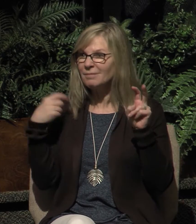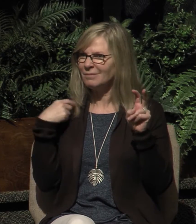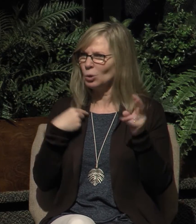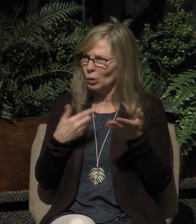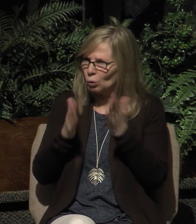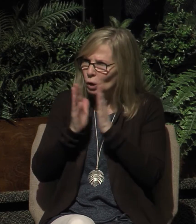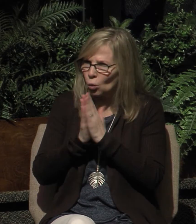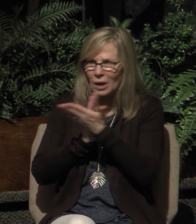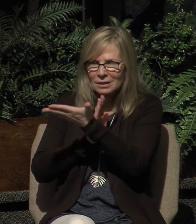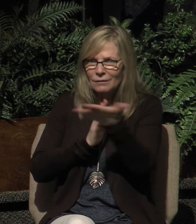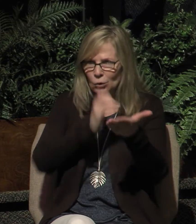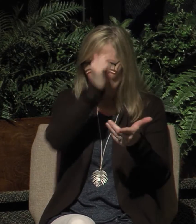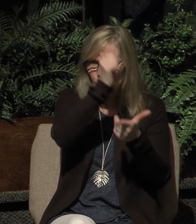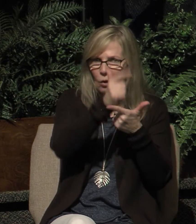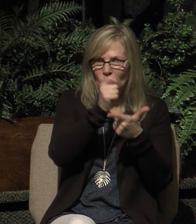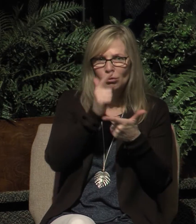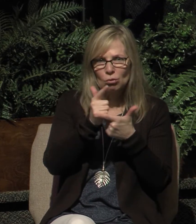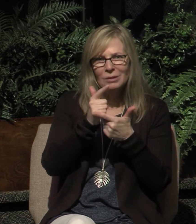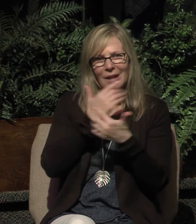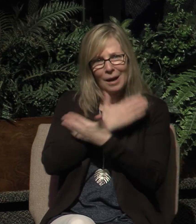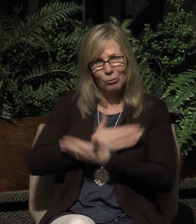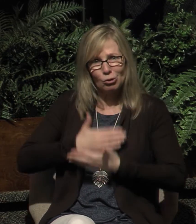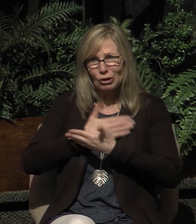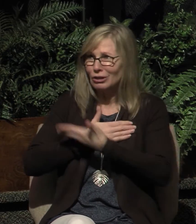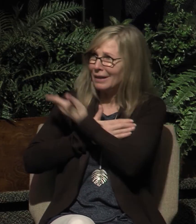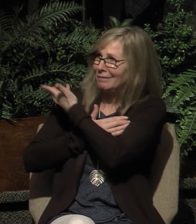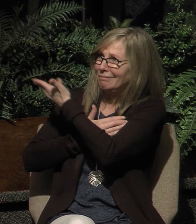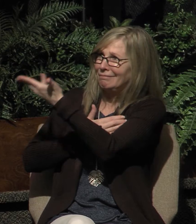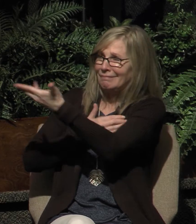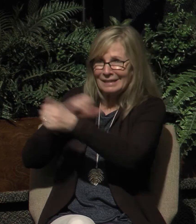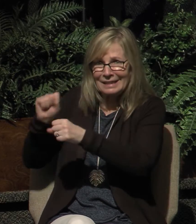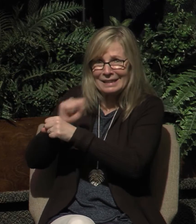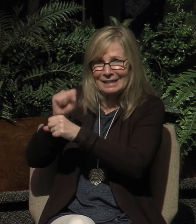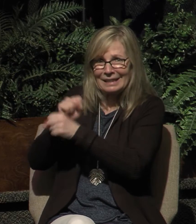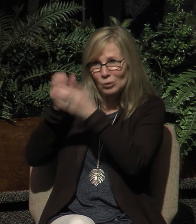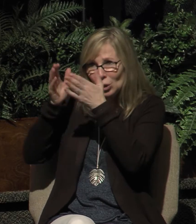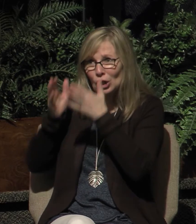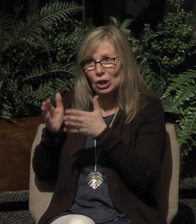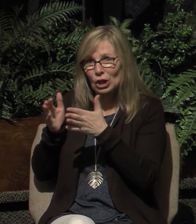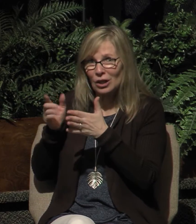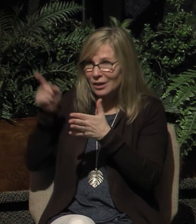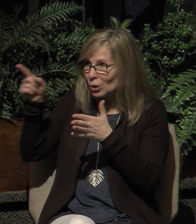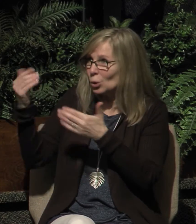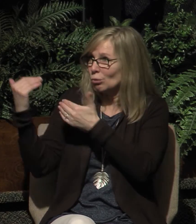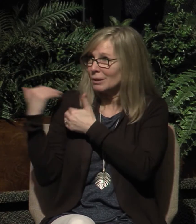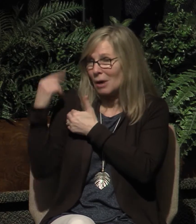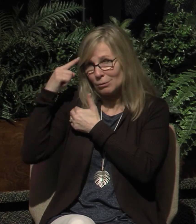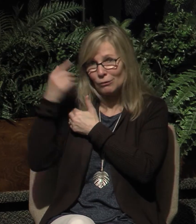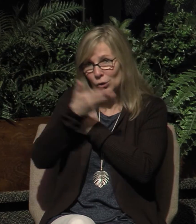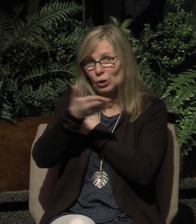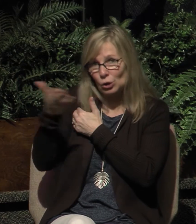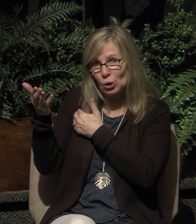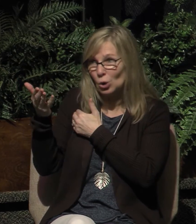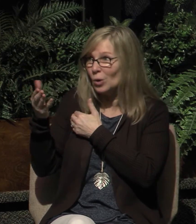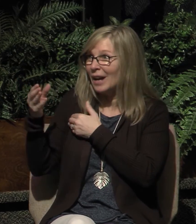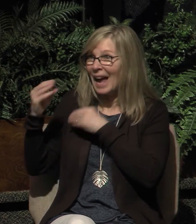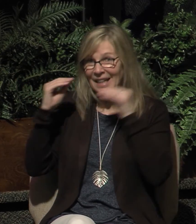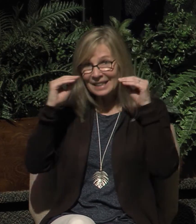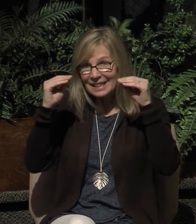appreciate those who diligently labor among you and have charge over you in the Lord and give you instruction, and that you esteem